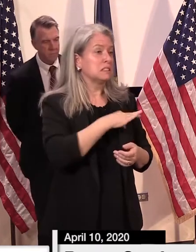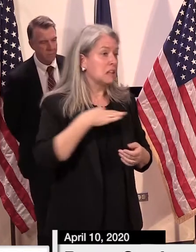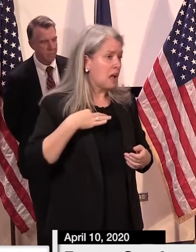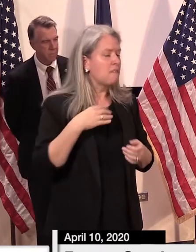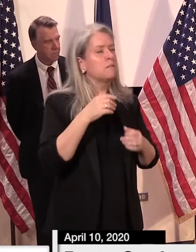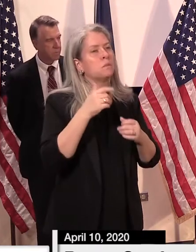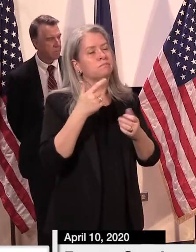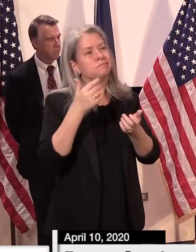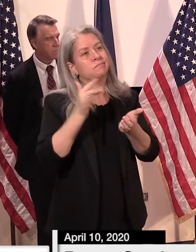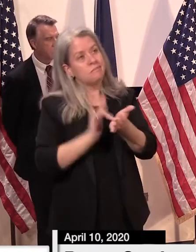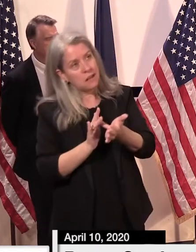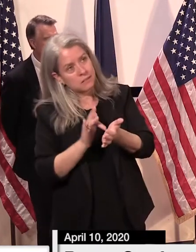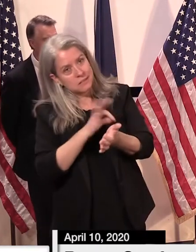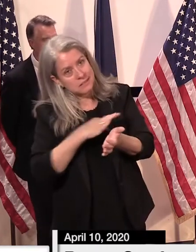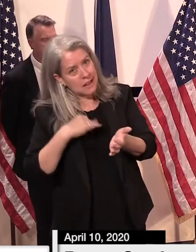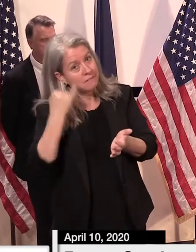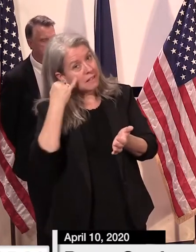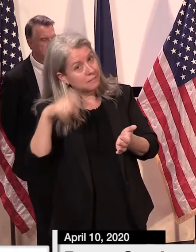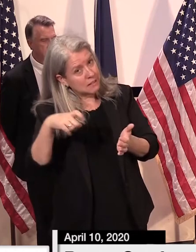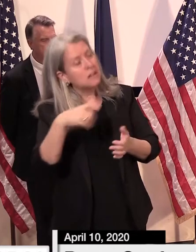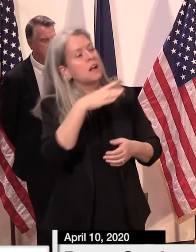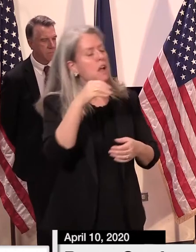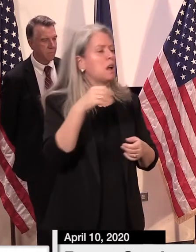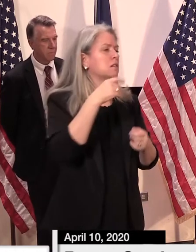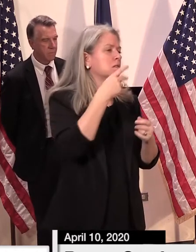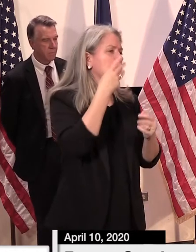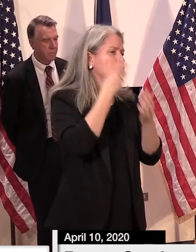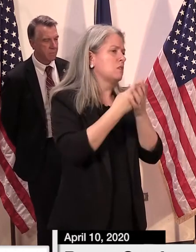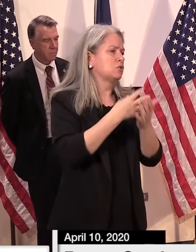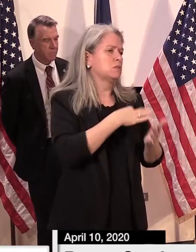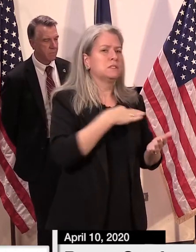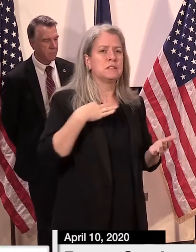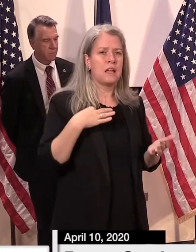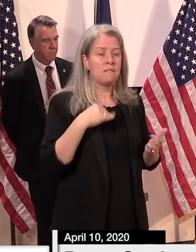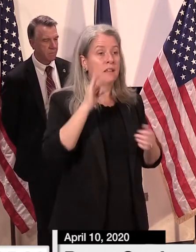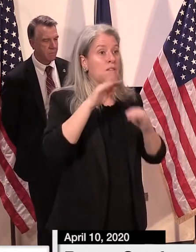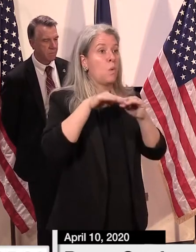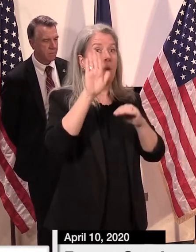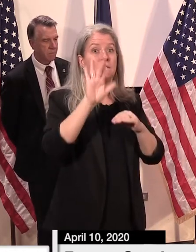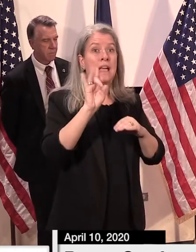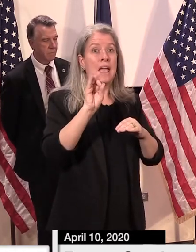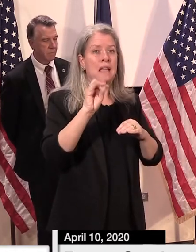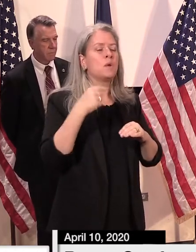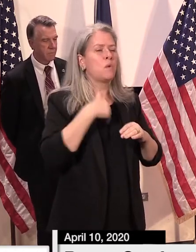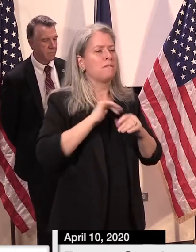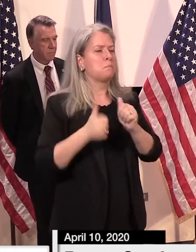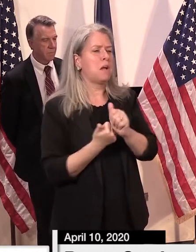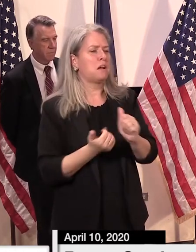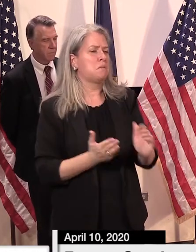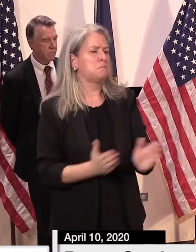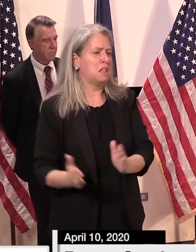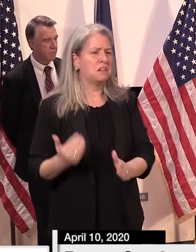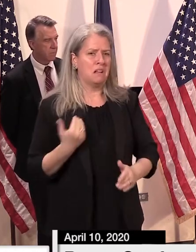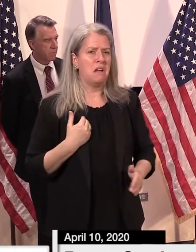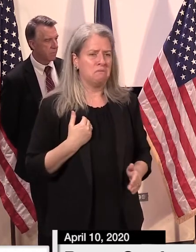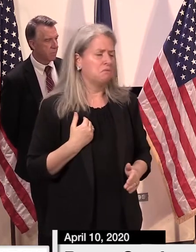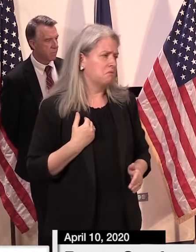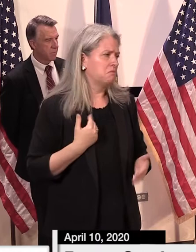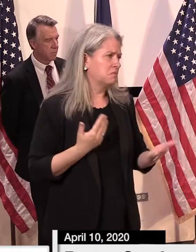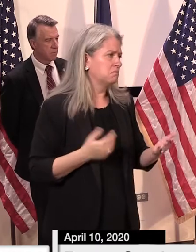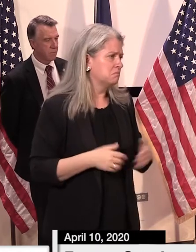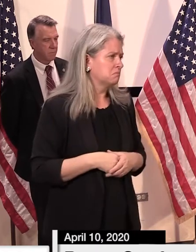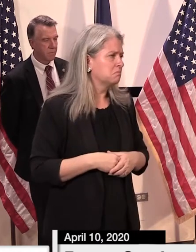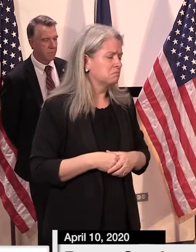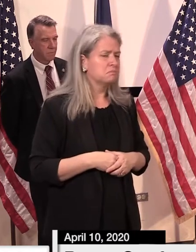medical staff and correctional people. If we go above that, we have contingency plans in terms of what we can do